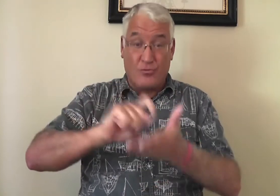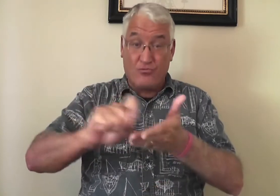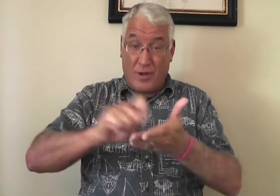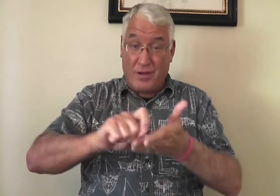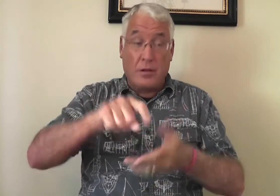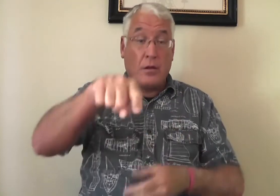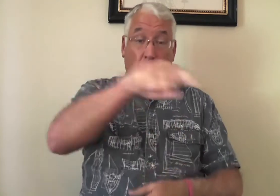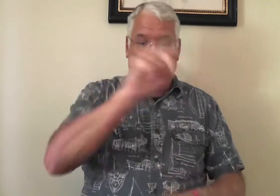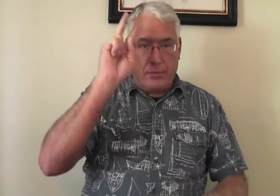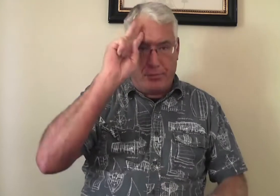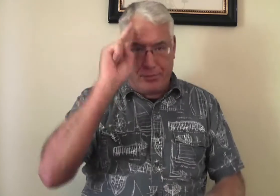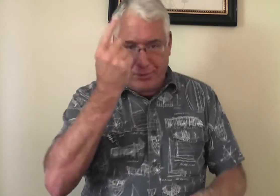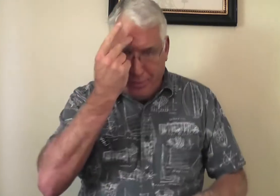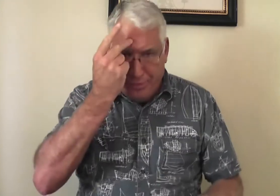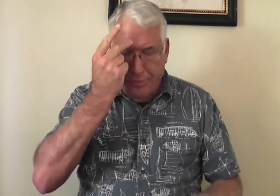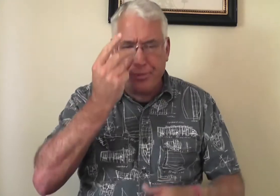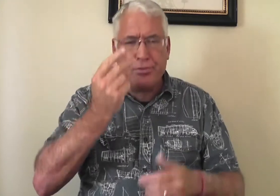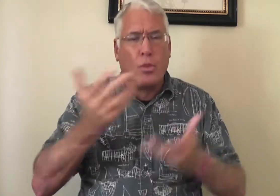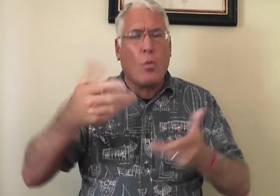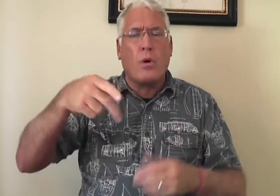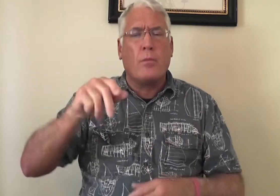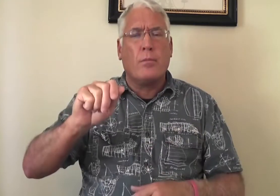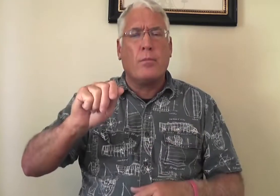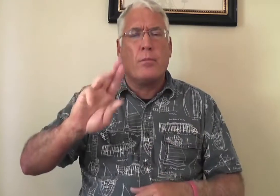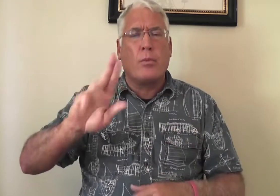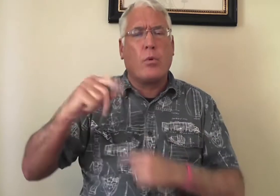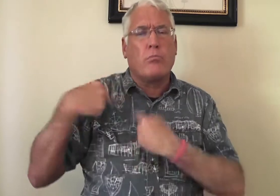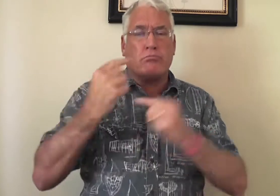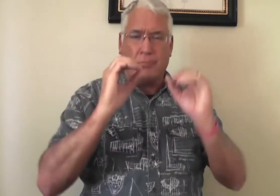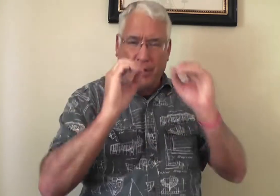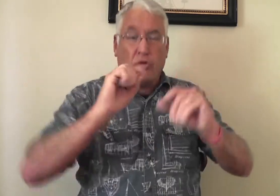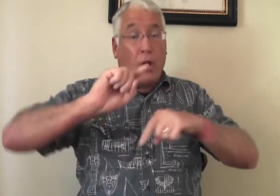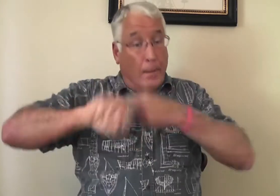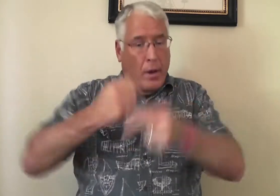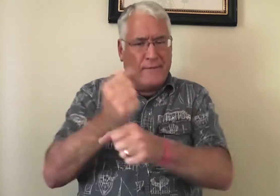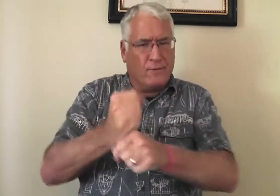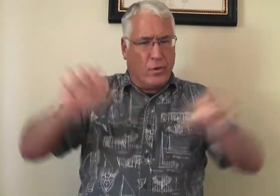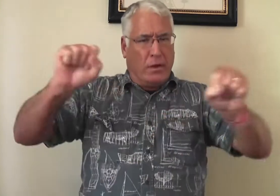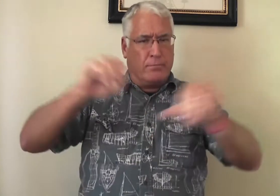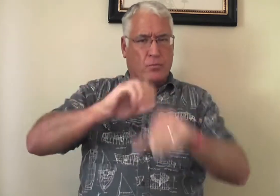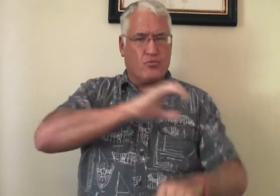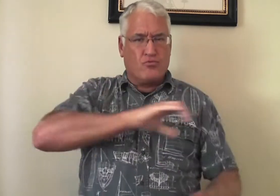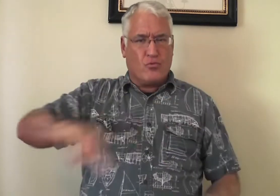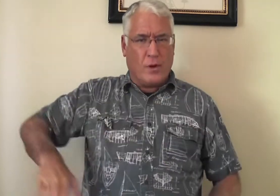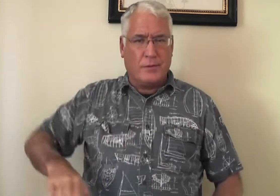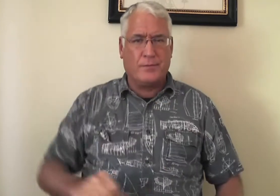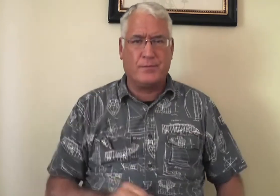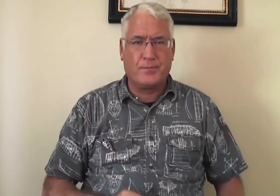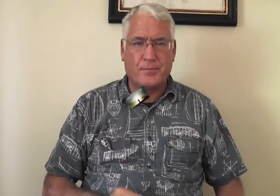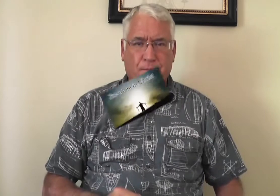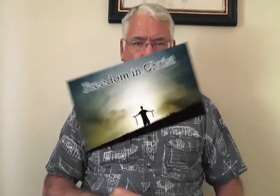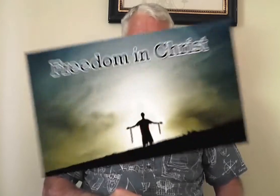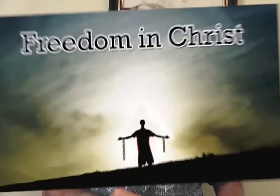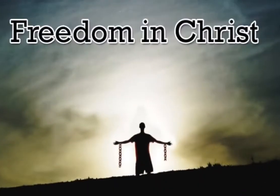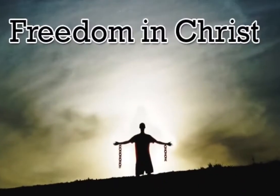at this time of Paul's writing, they misunderstood something that Paul was teaching about salvation in Christ.